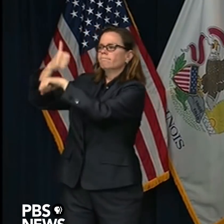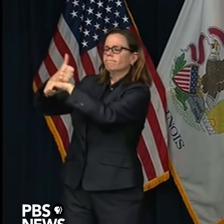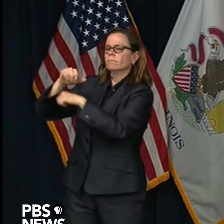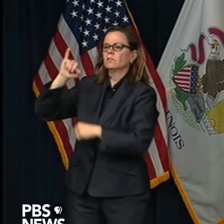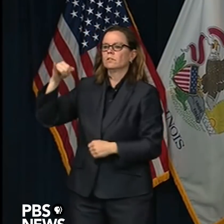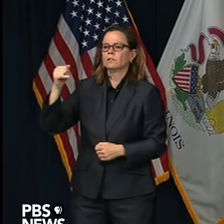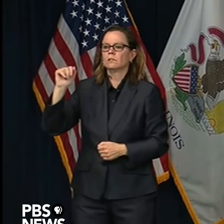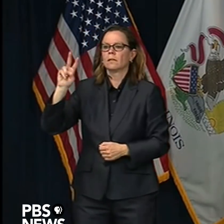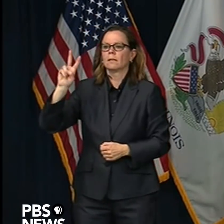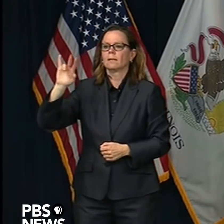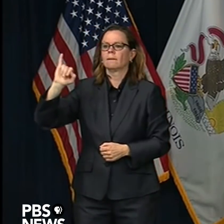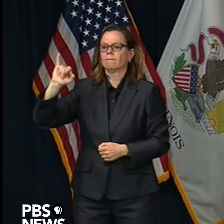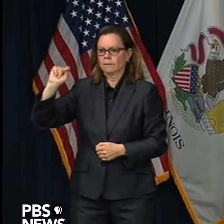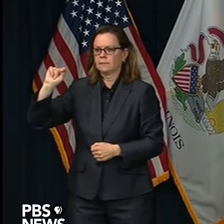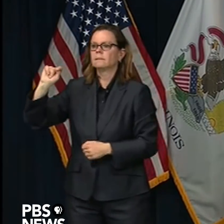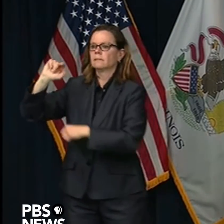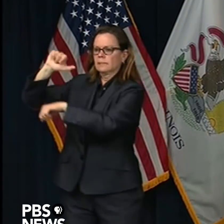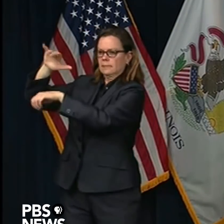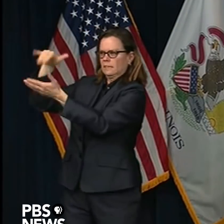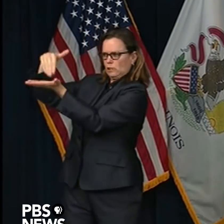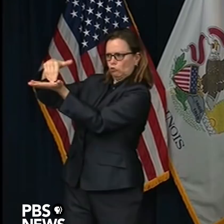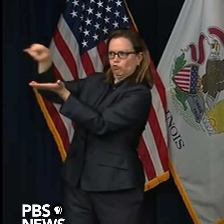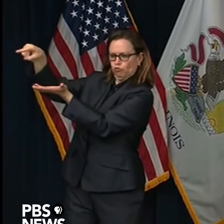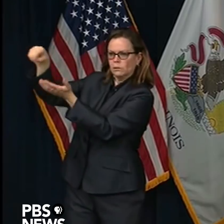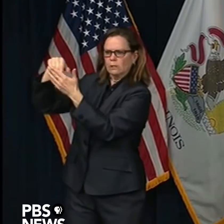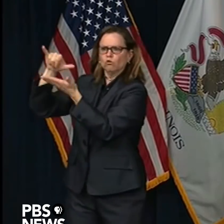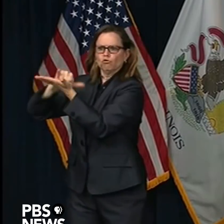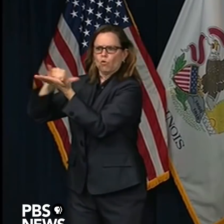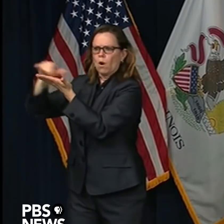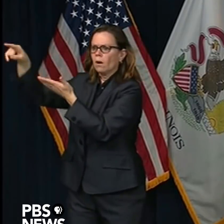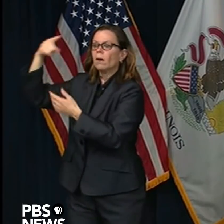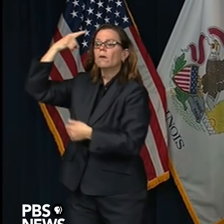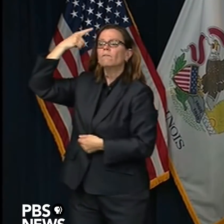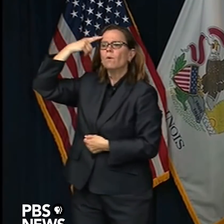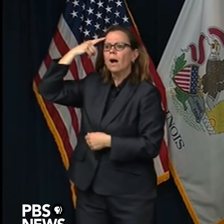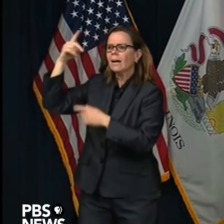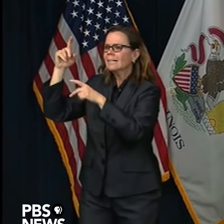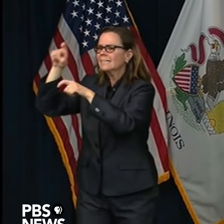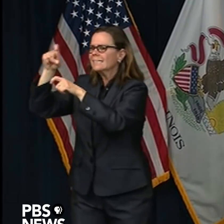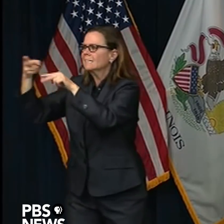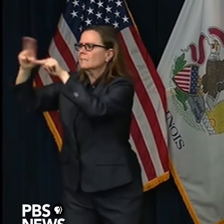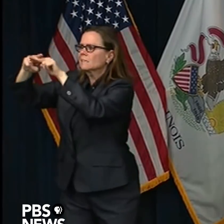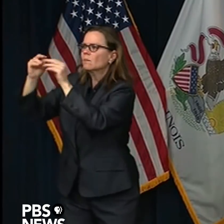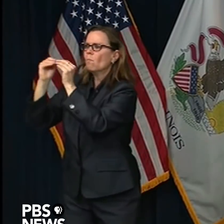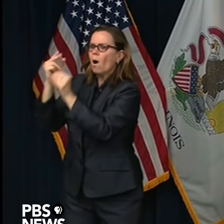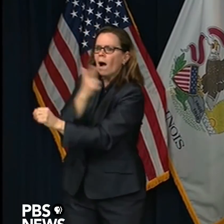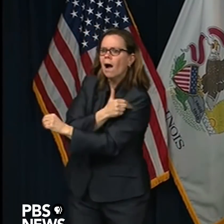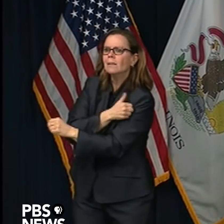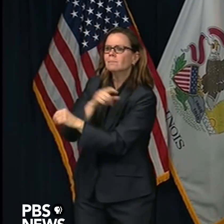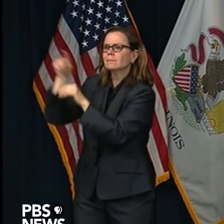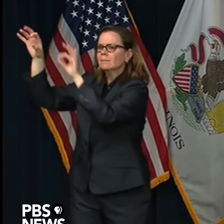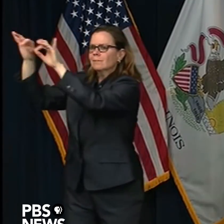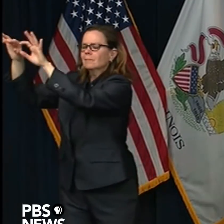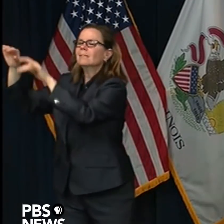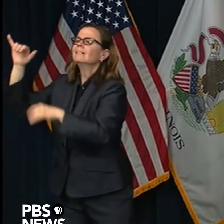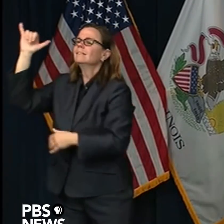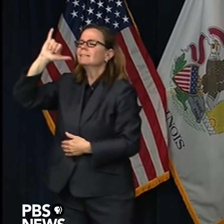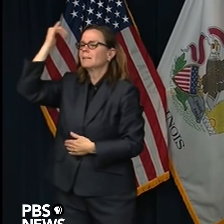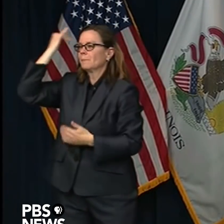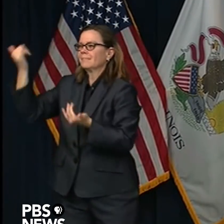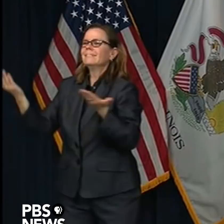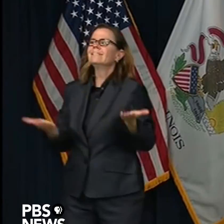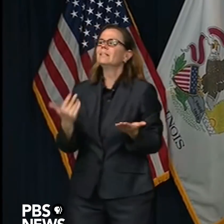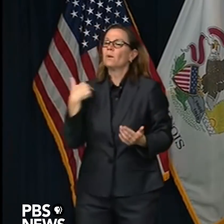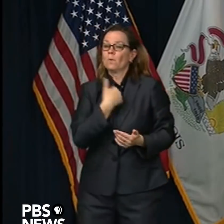of planning for the build out of the McCormick Place alternative site.